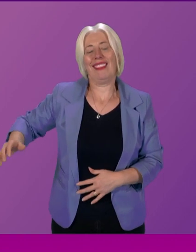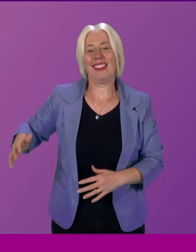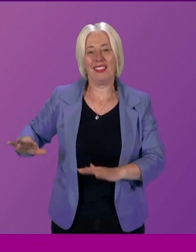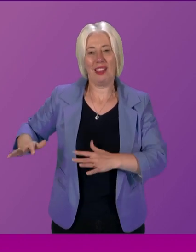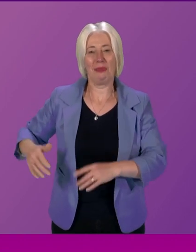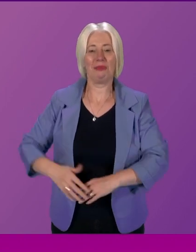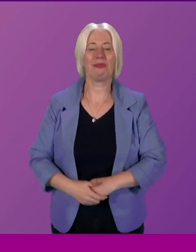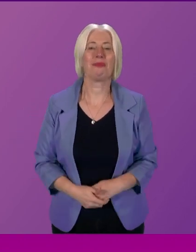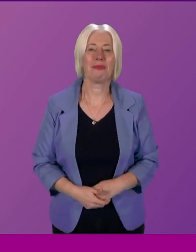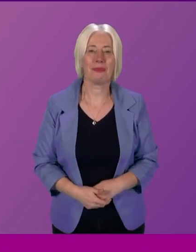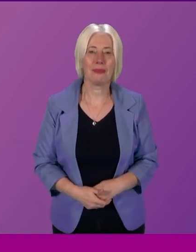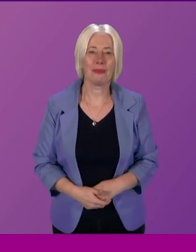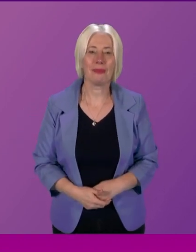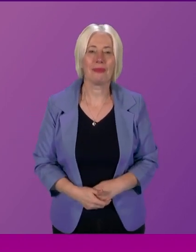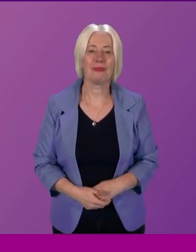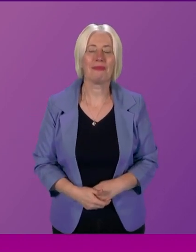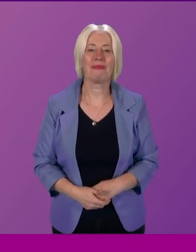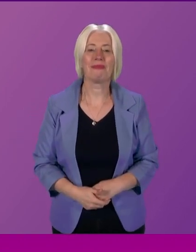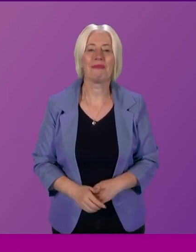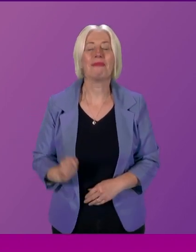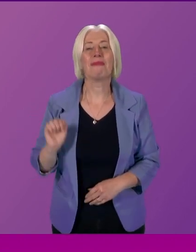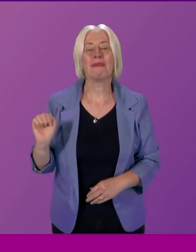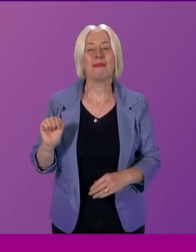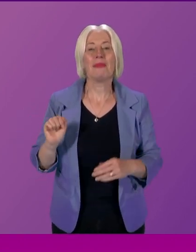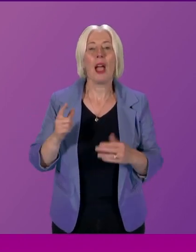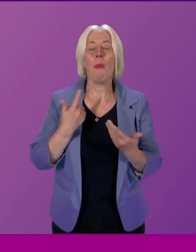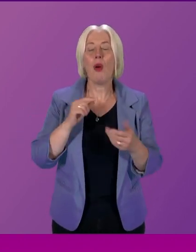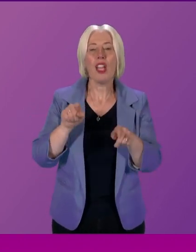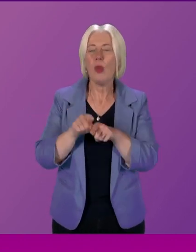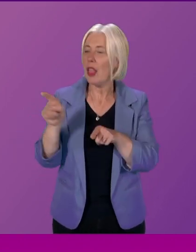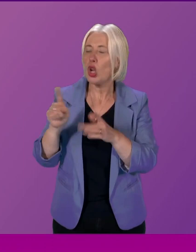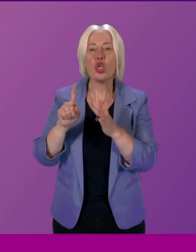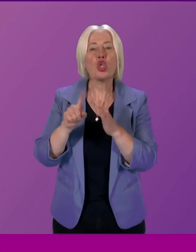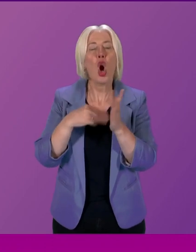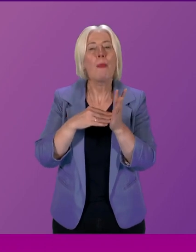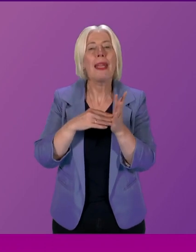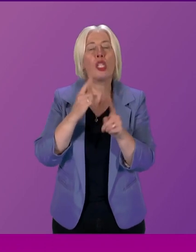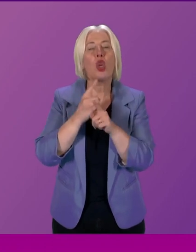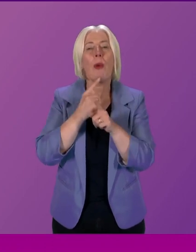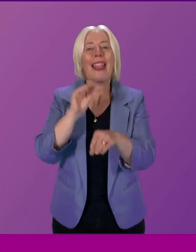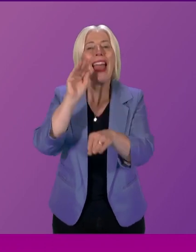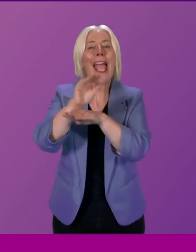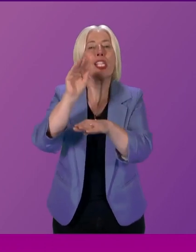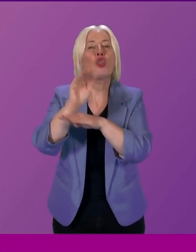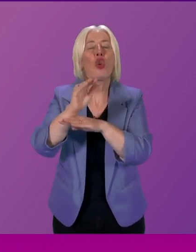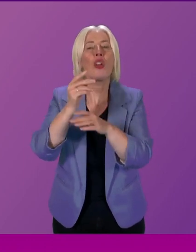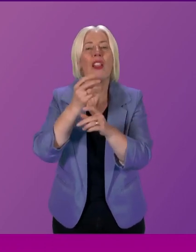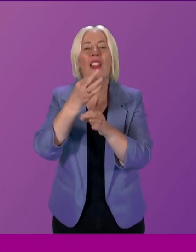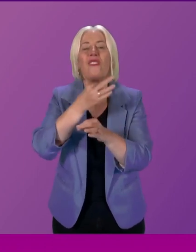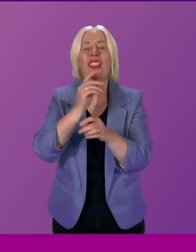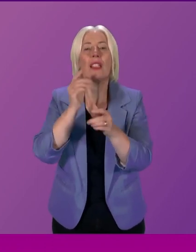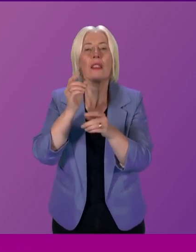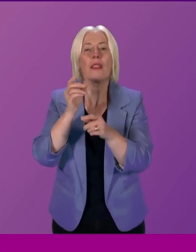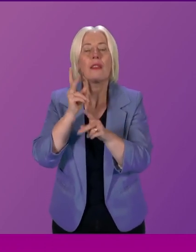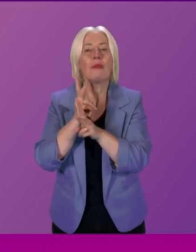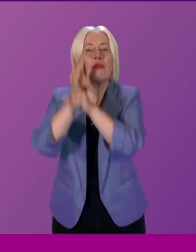sorry the point that John Mason has made about external visits I absolutely agree and as the REC committee as you will